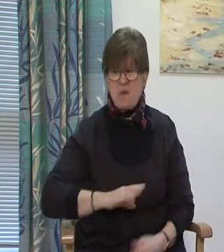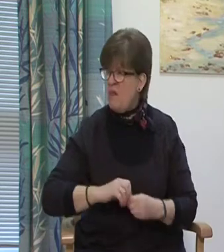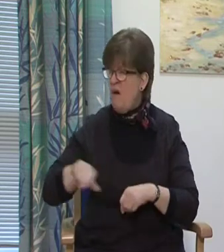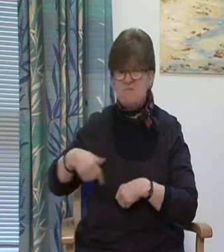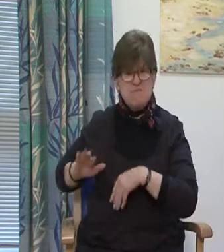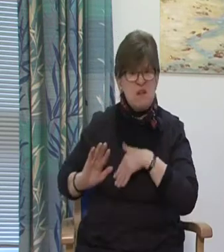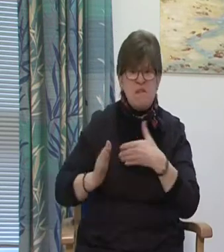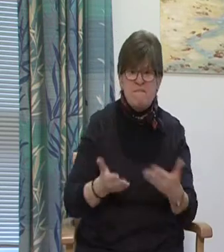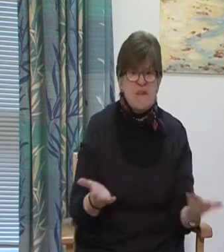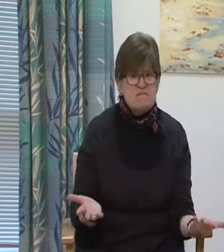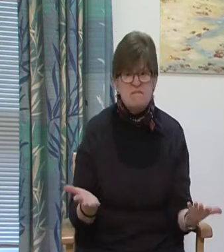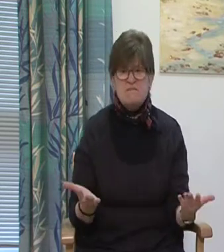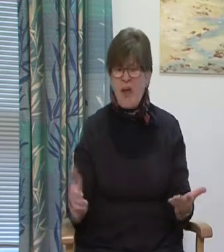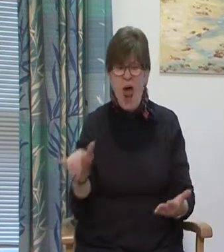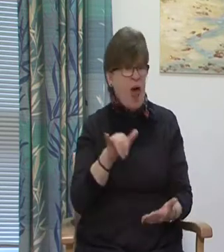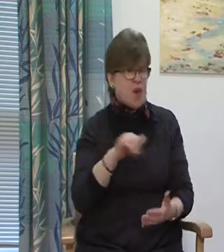someone in your care.